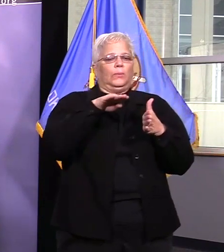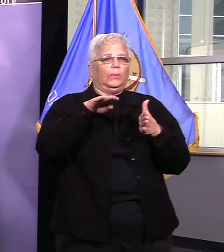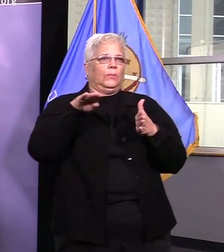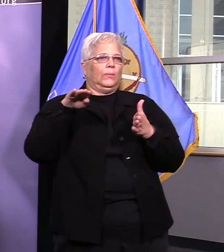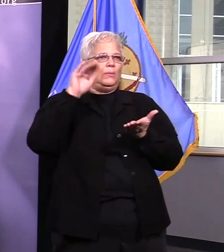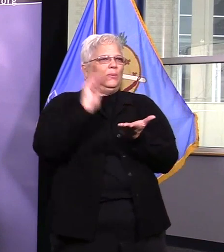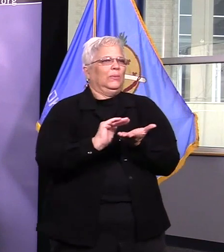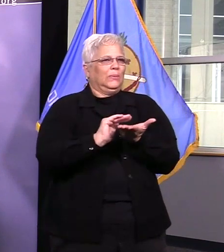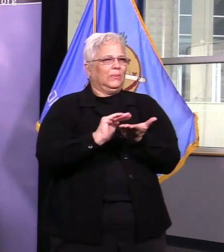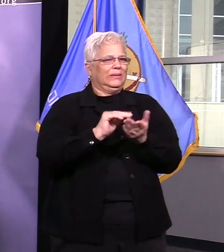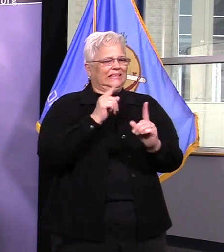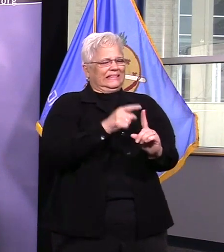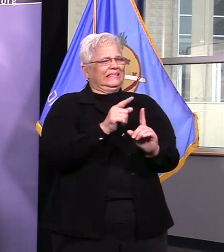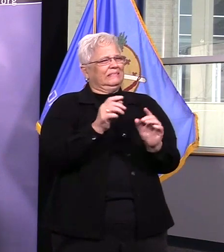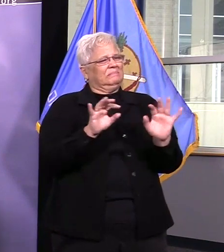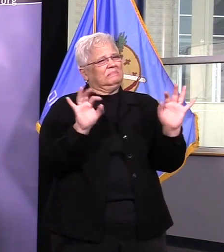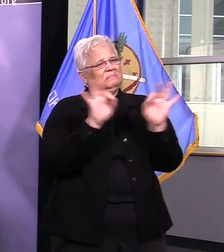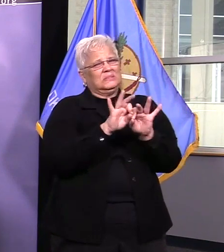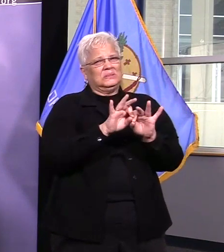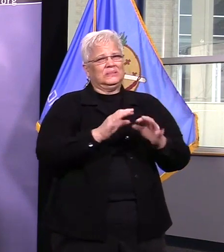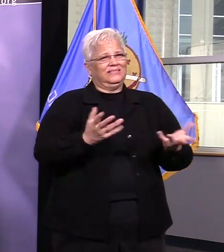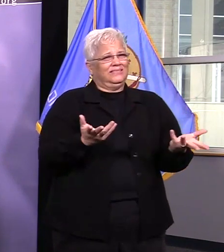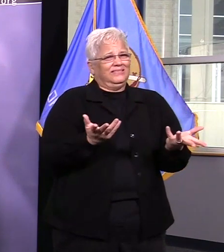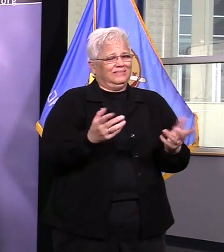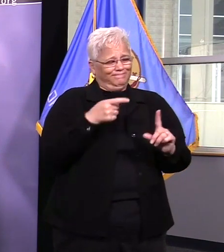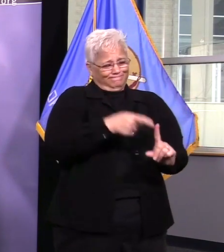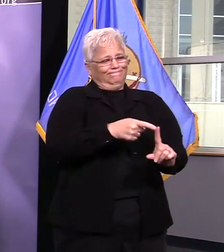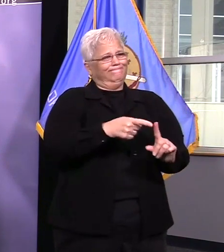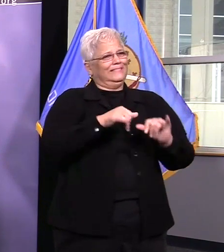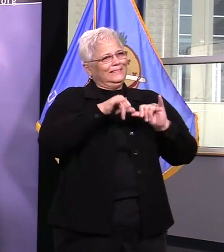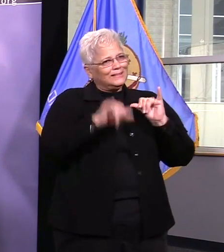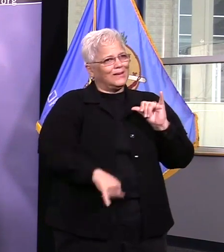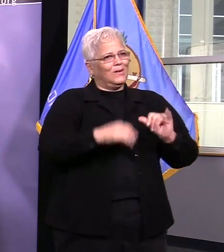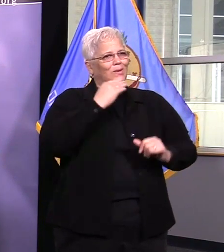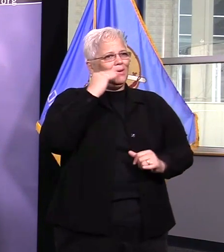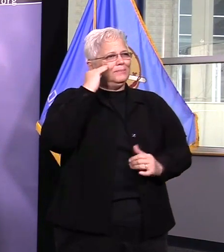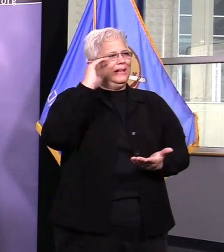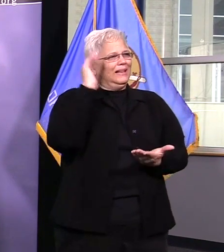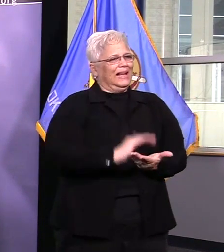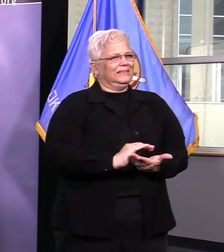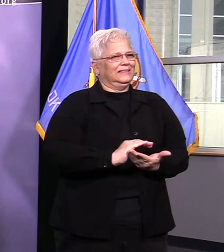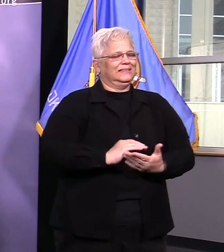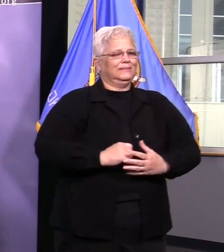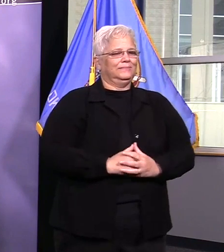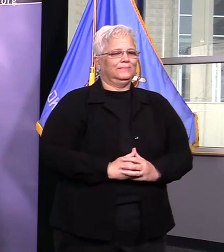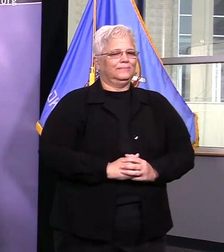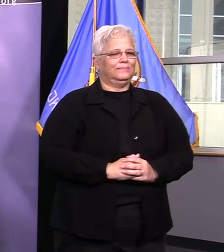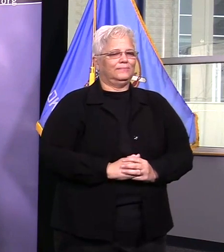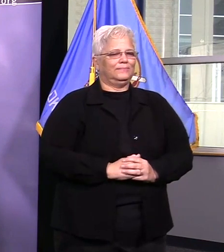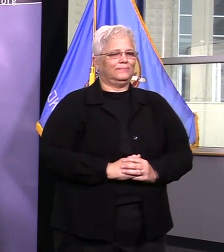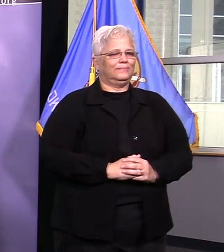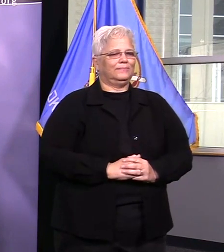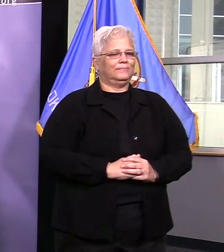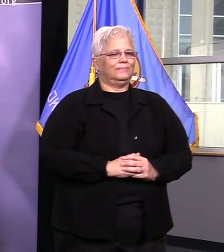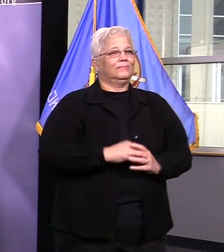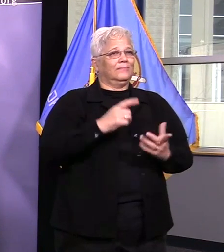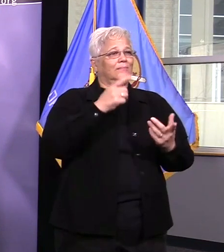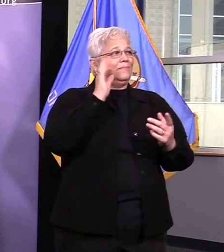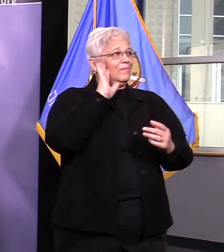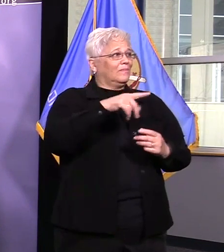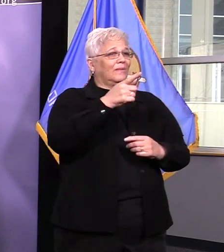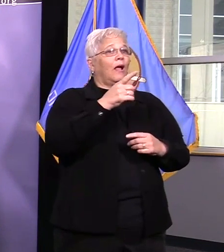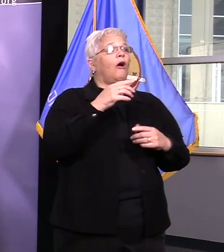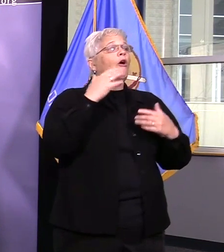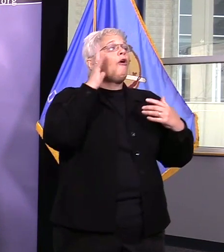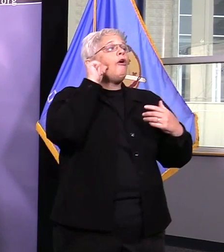Bottom line, the more people who stay home and limit outside interactions, the fewer people who become infected and we can adjust our models